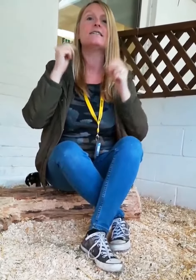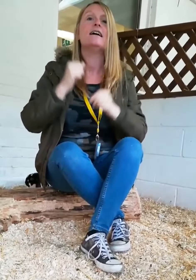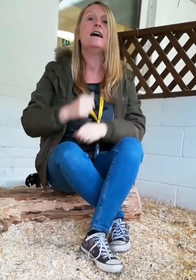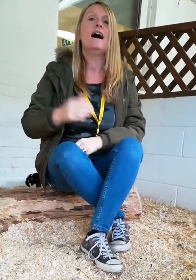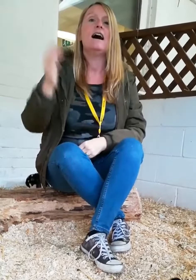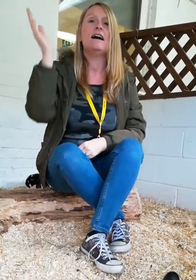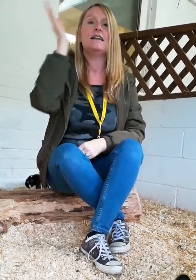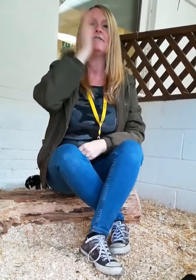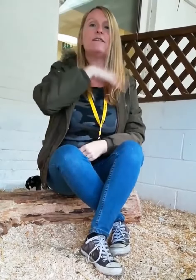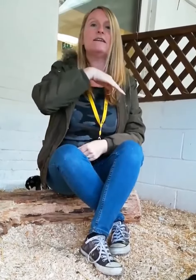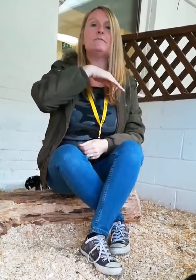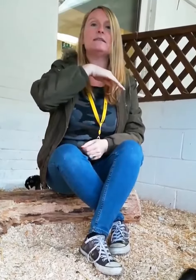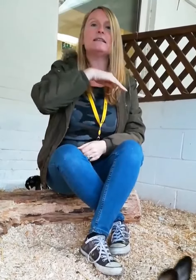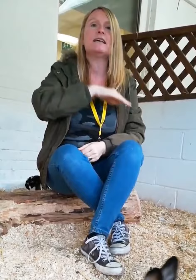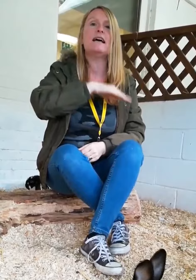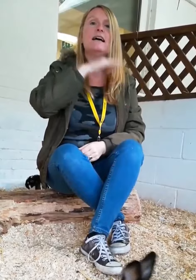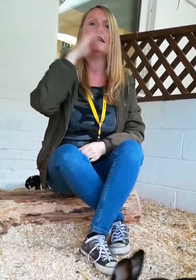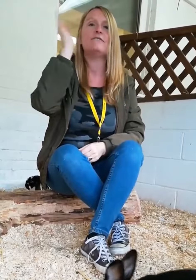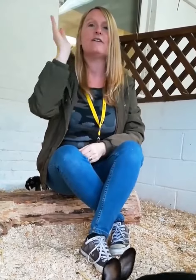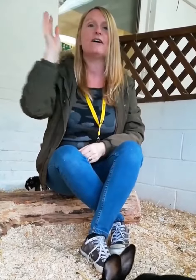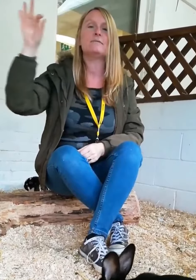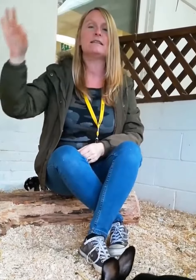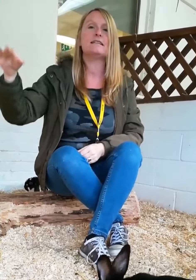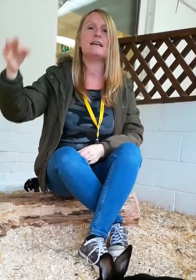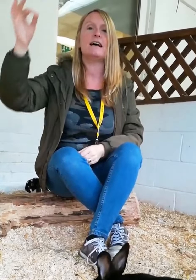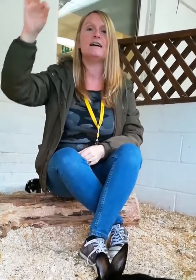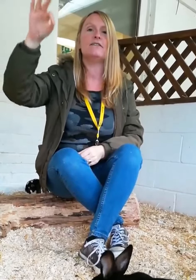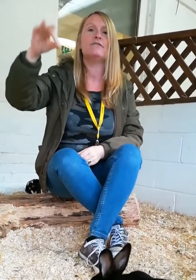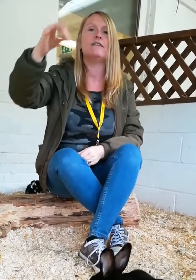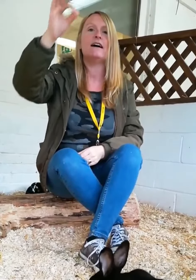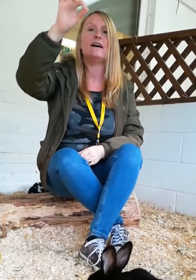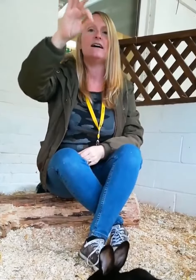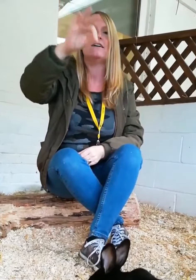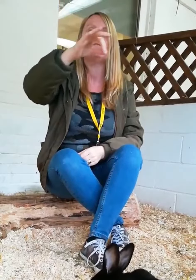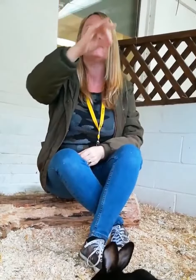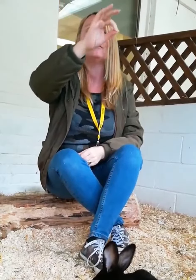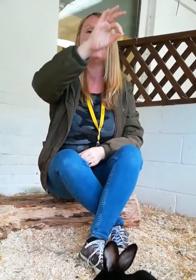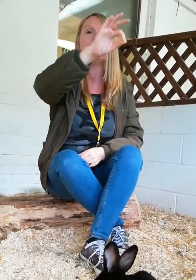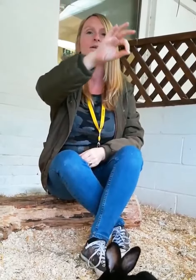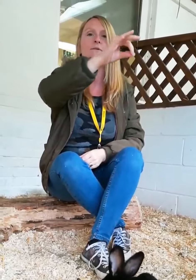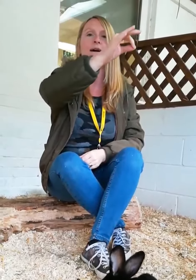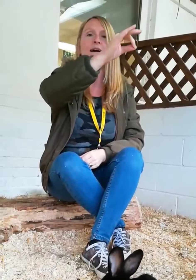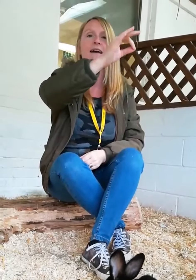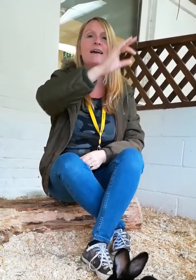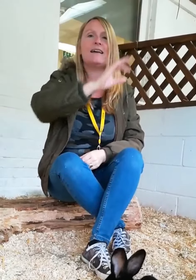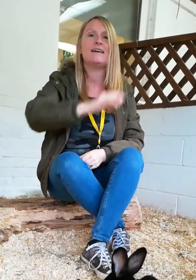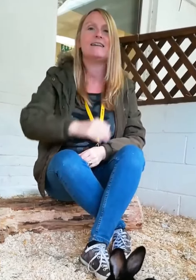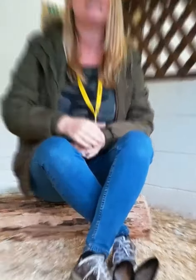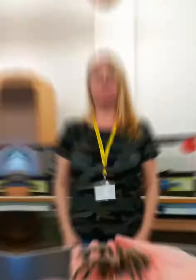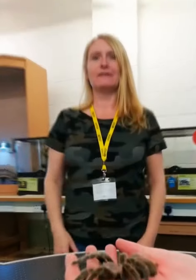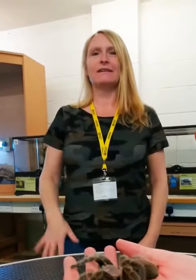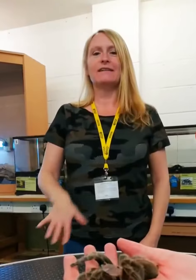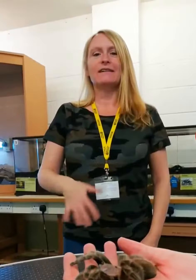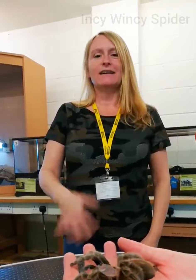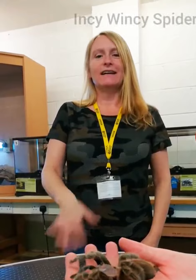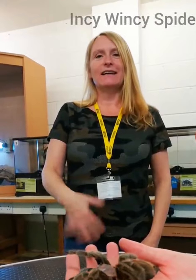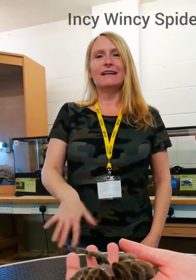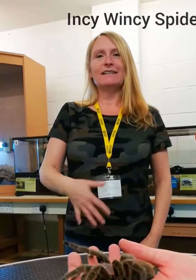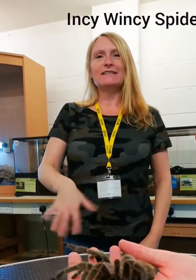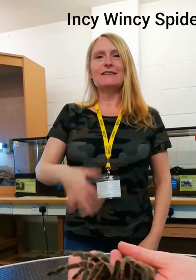And he flipped it and he flopped it and the fly flew away. Incy